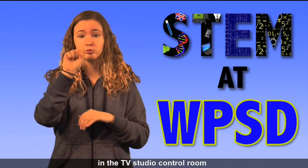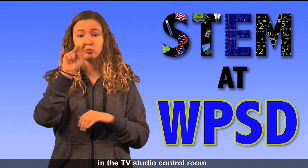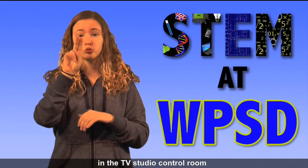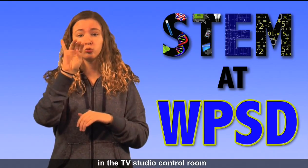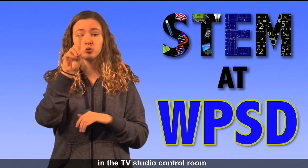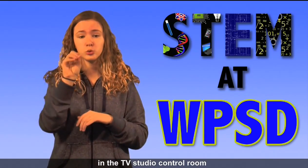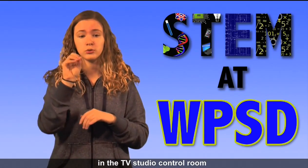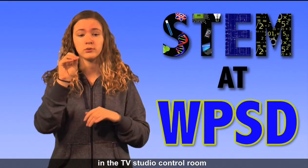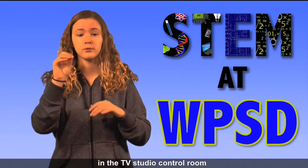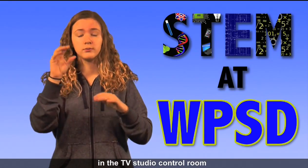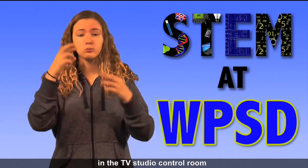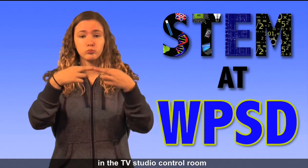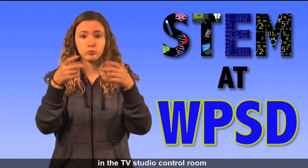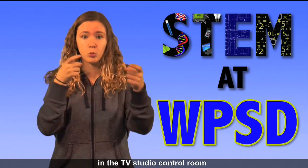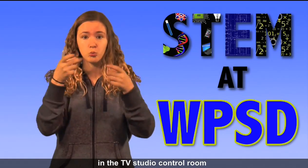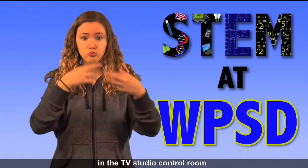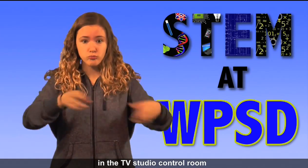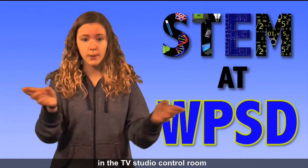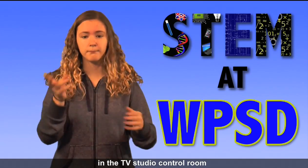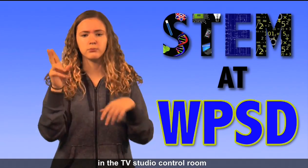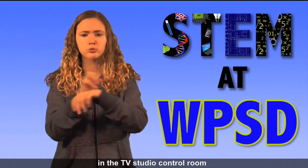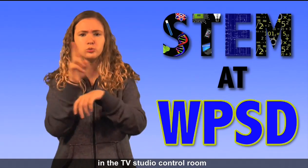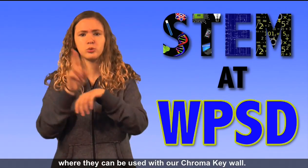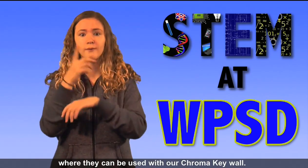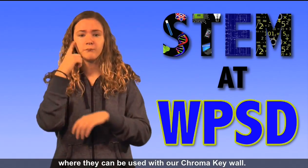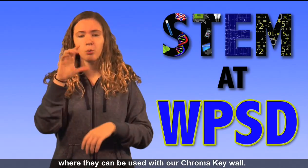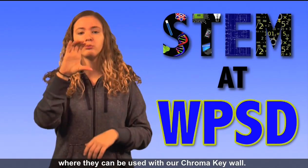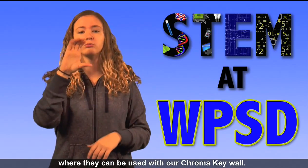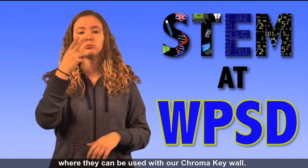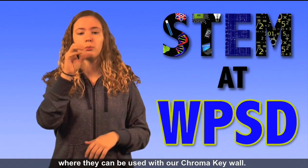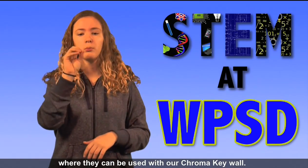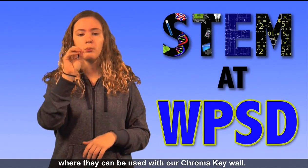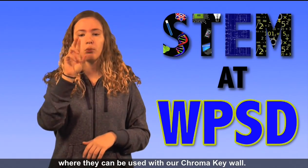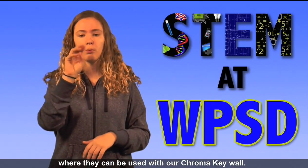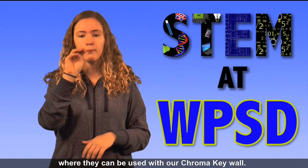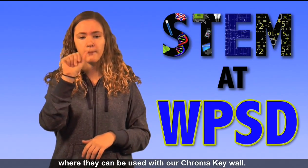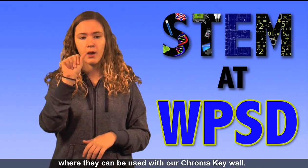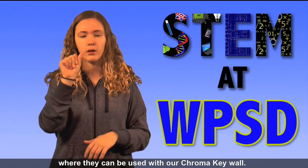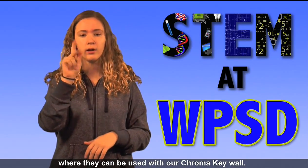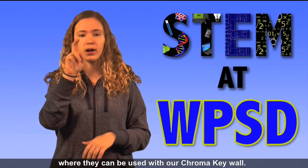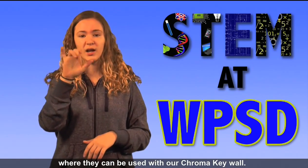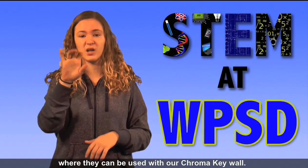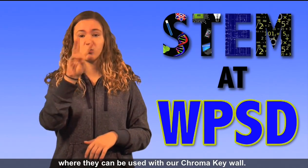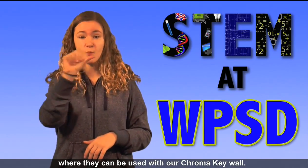in the TV studio control room. There, they can be used with our chroma key wall.